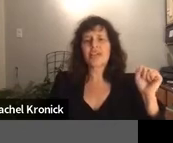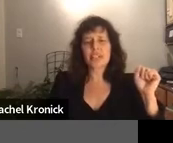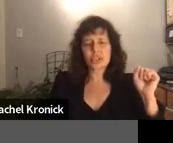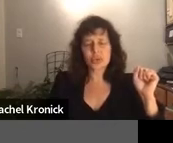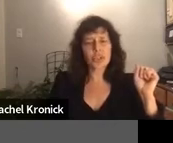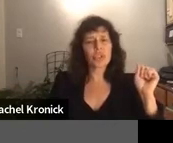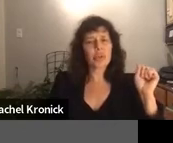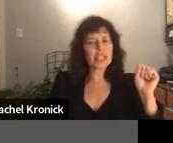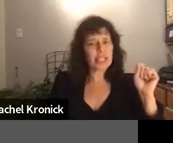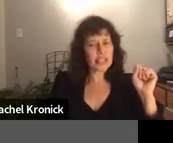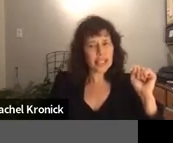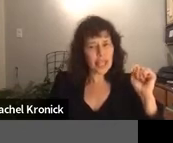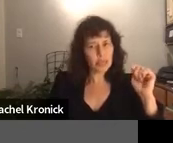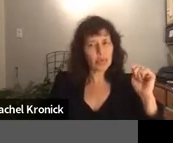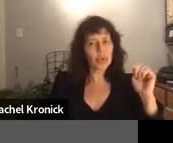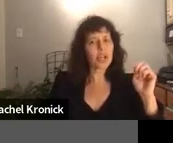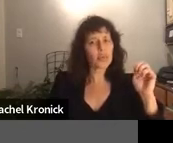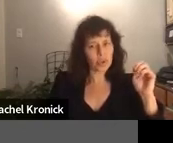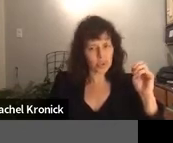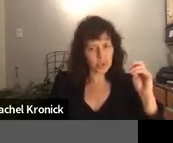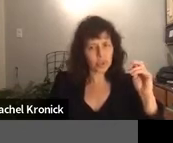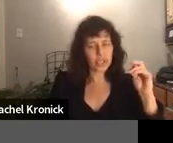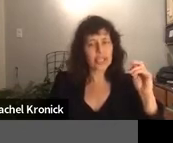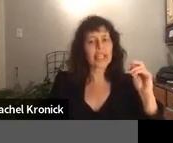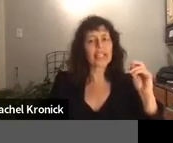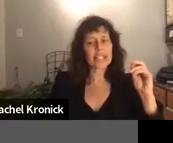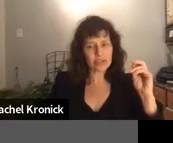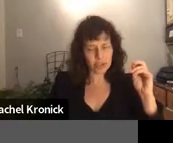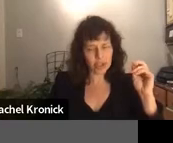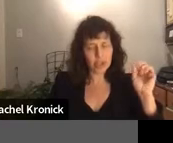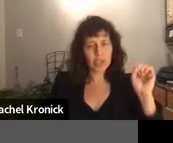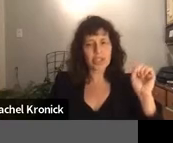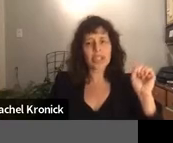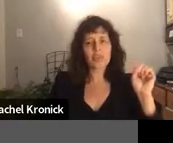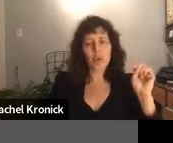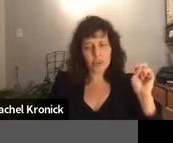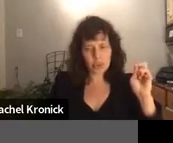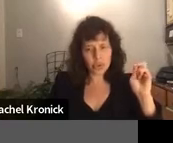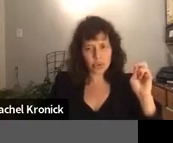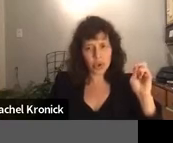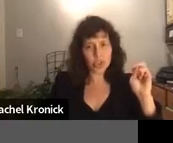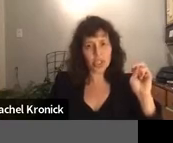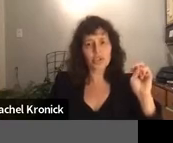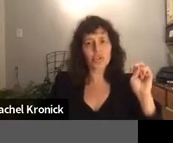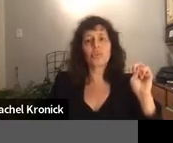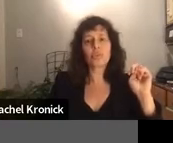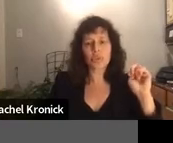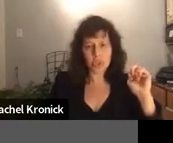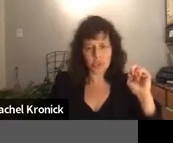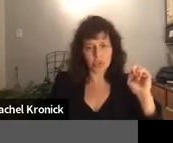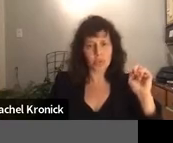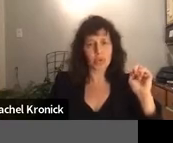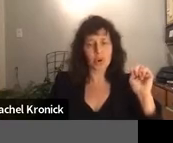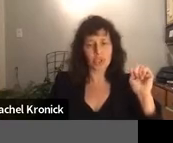said, I think the situation may stay the same or get worse, like it gets tougher. Instead of one person watching us, two